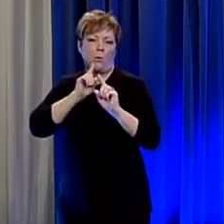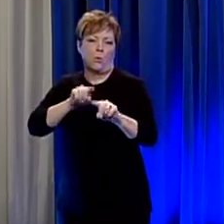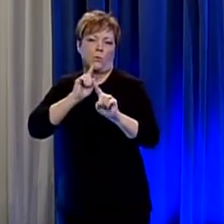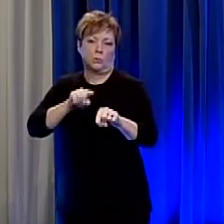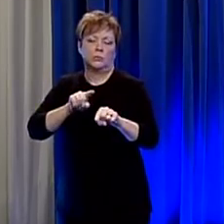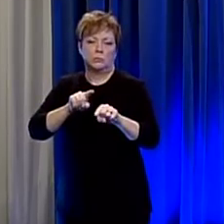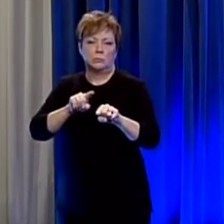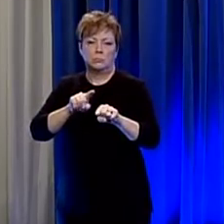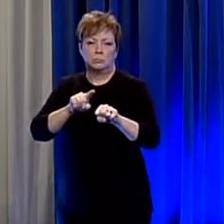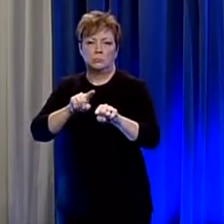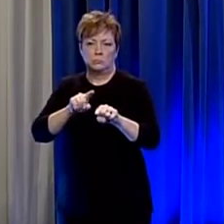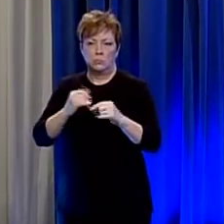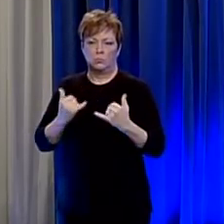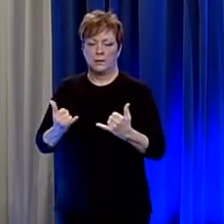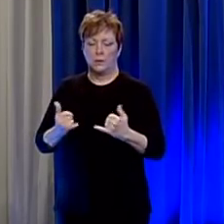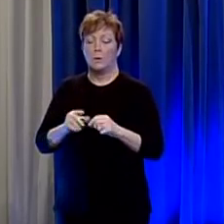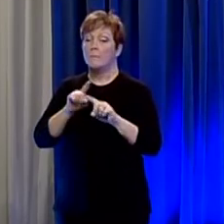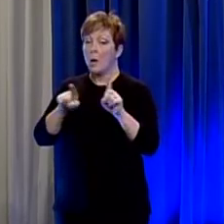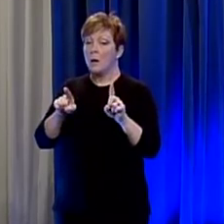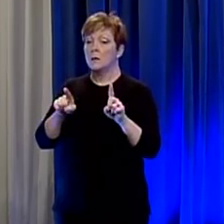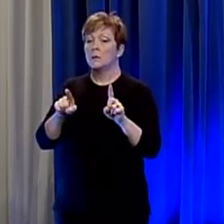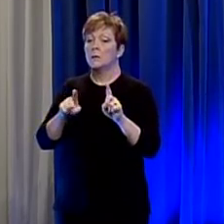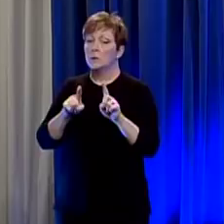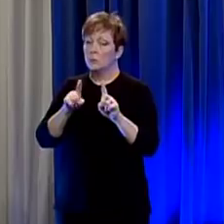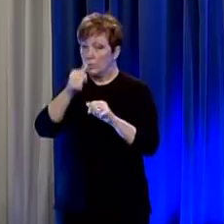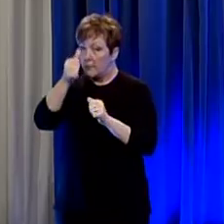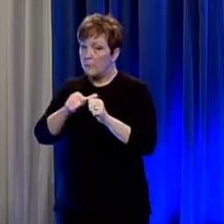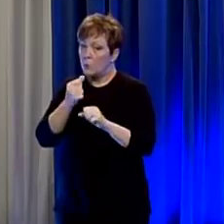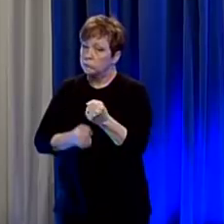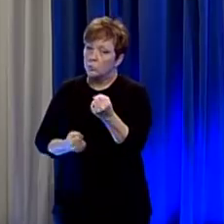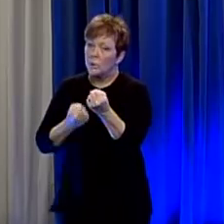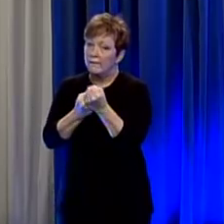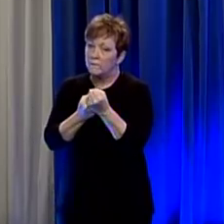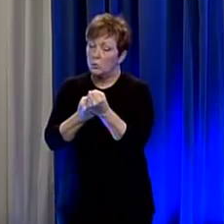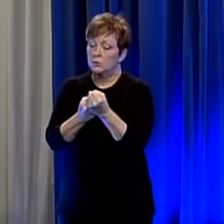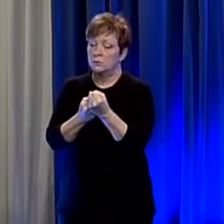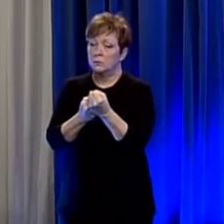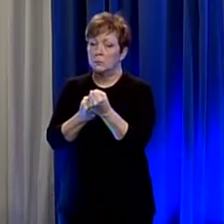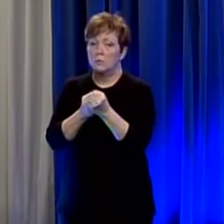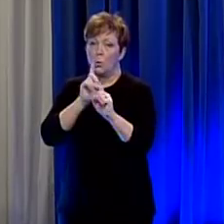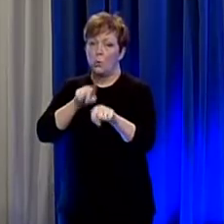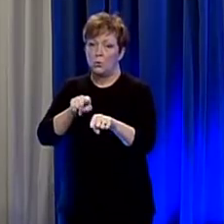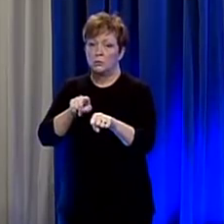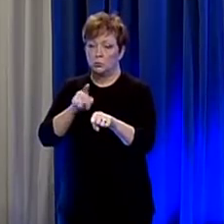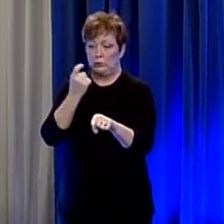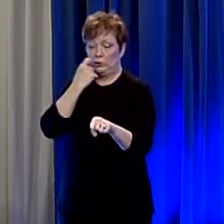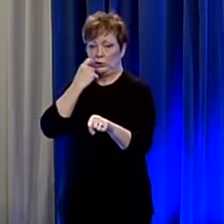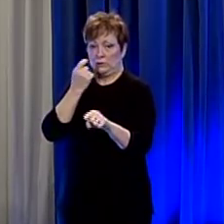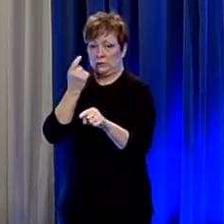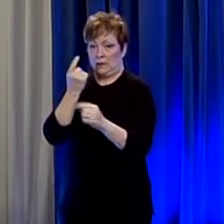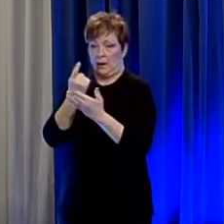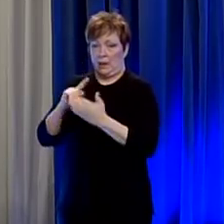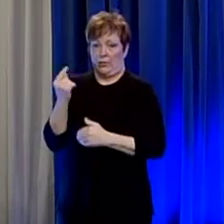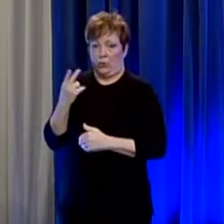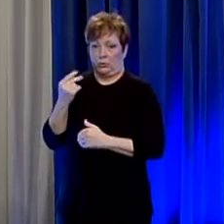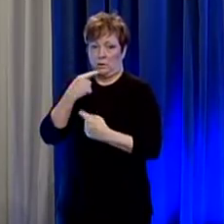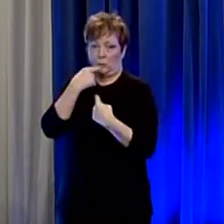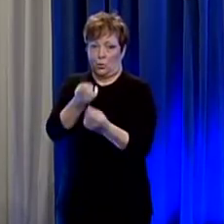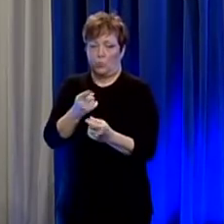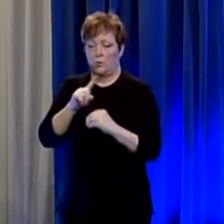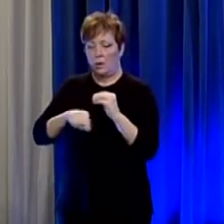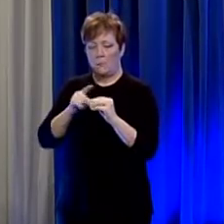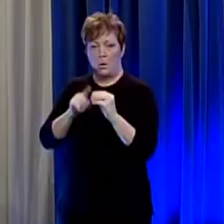at this time but we continue to want to reinforce the the orders that we have put out related to social distancing